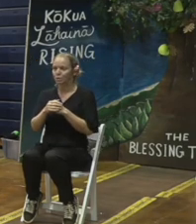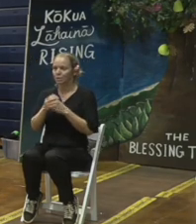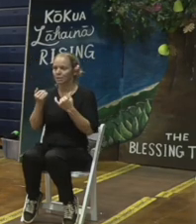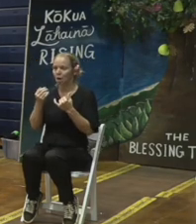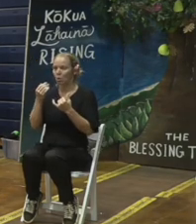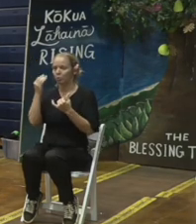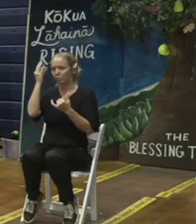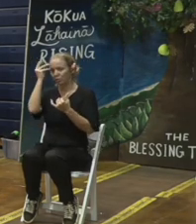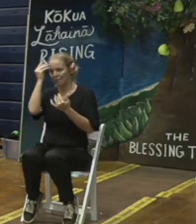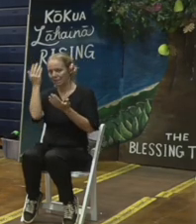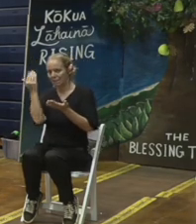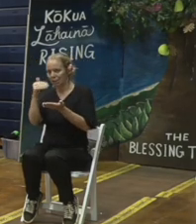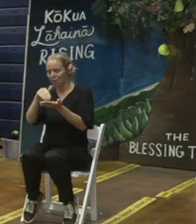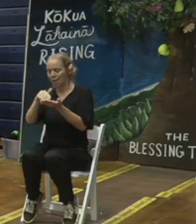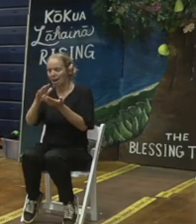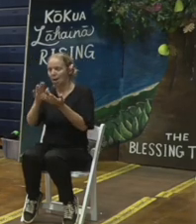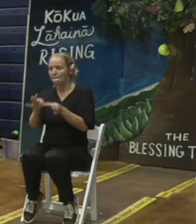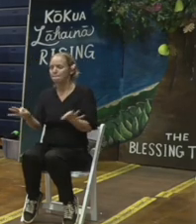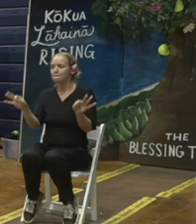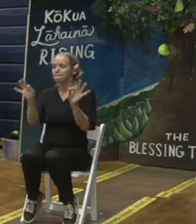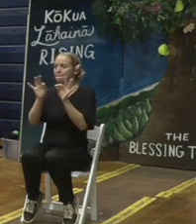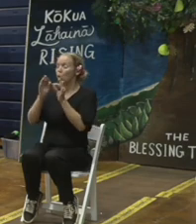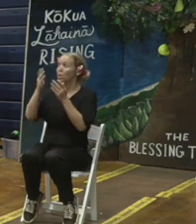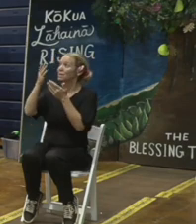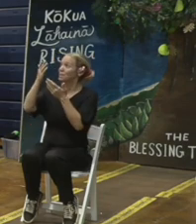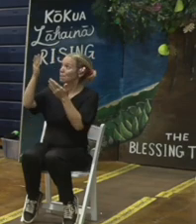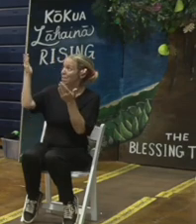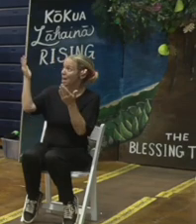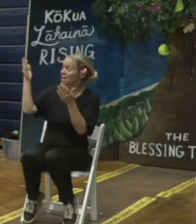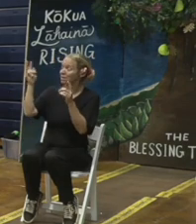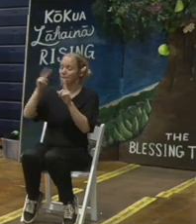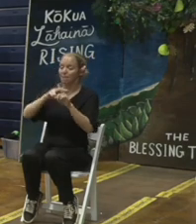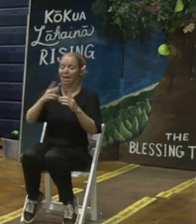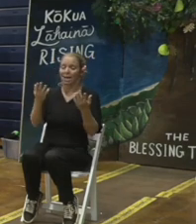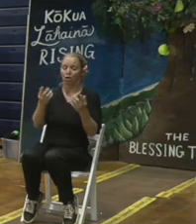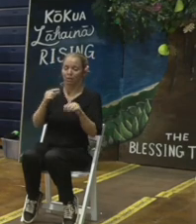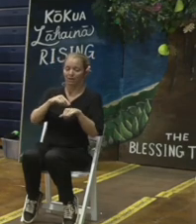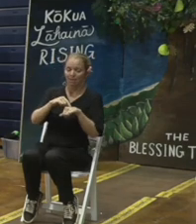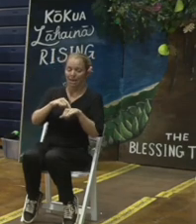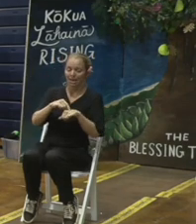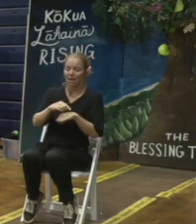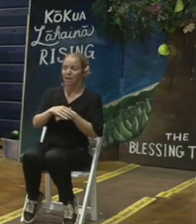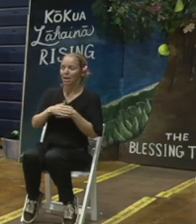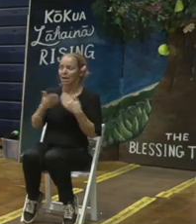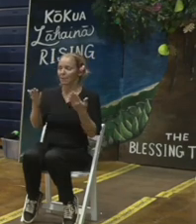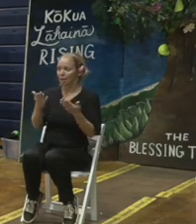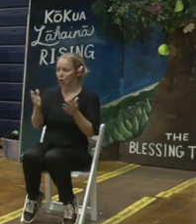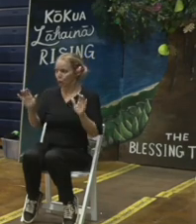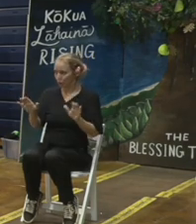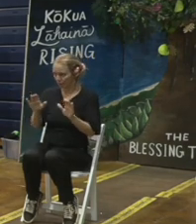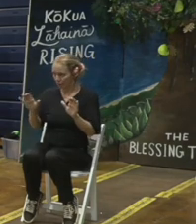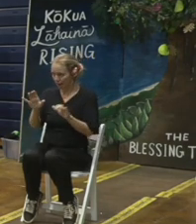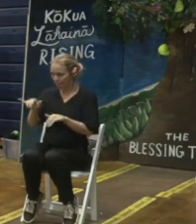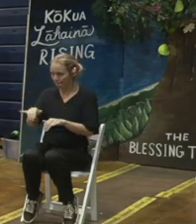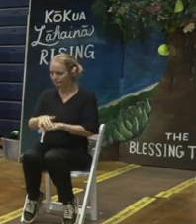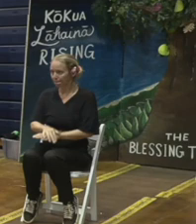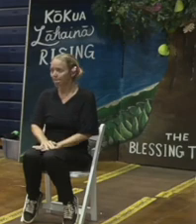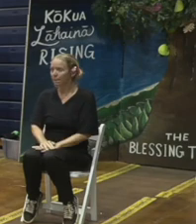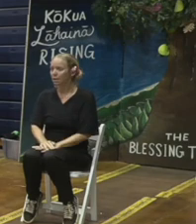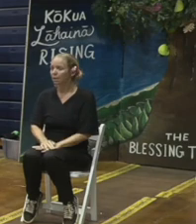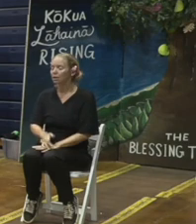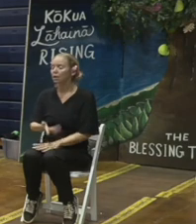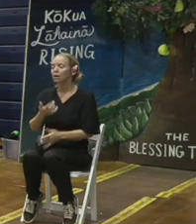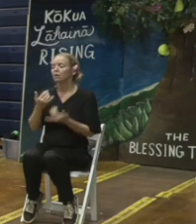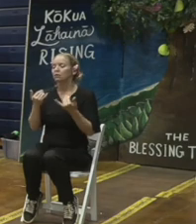reconsidered how important it is to apply those things here to our very own planet and that's what I'm here doing we're working on the big